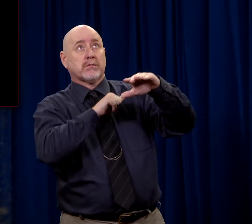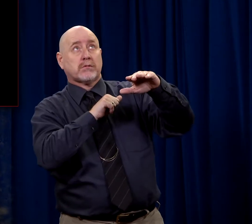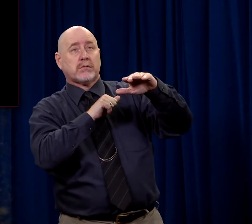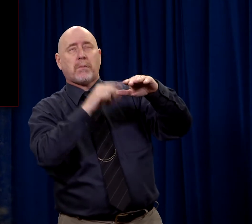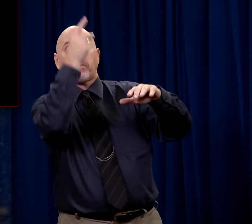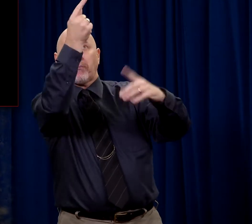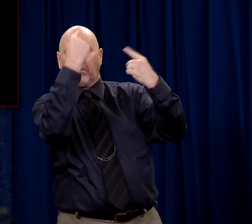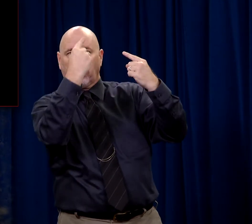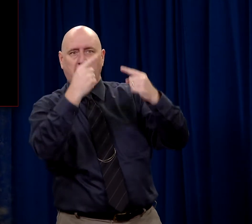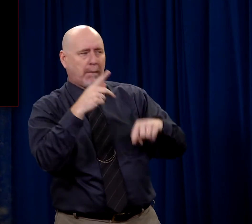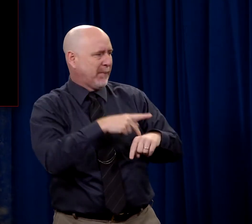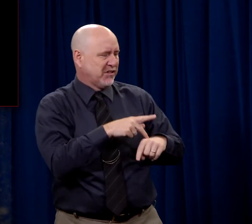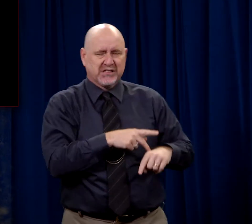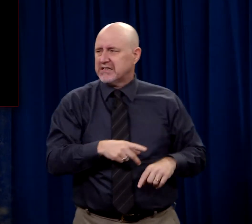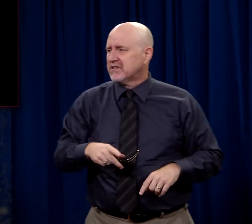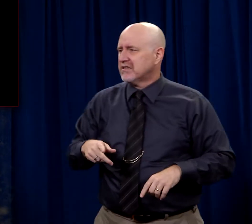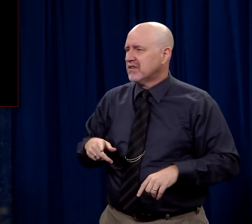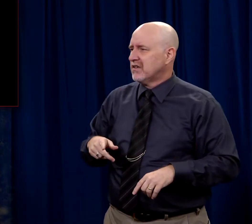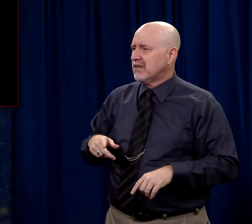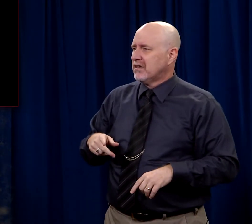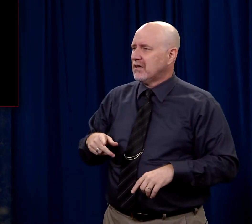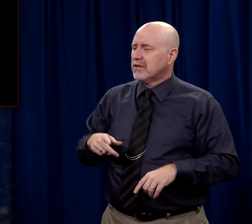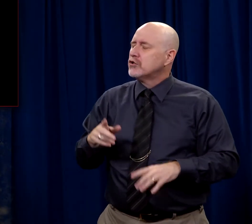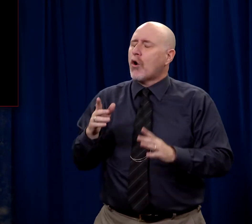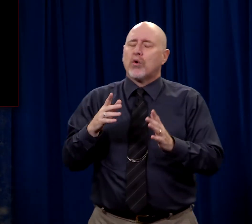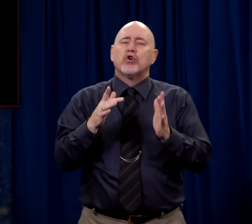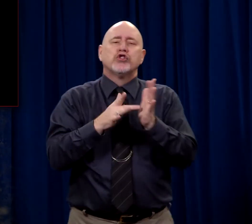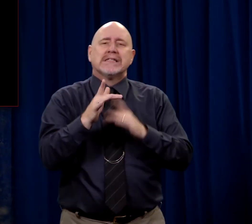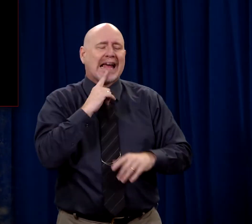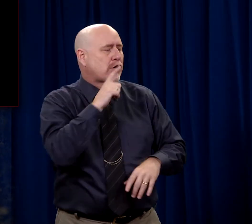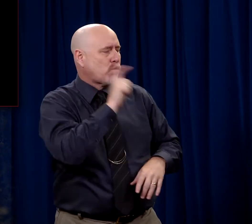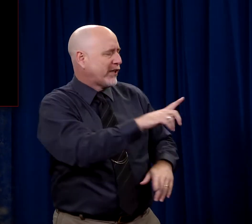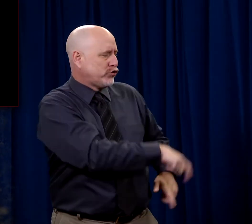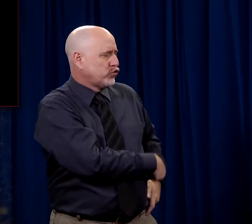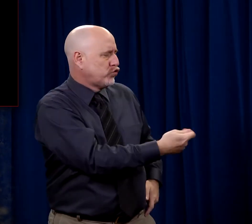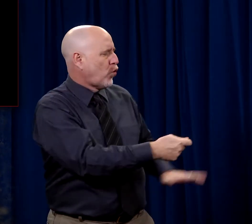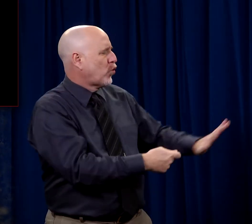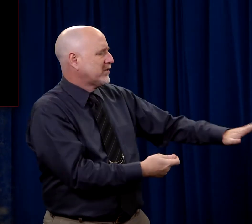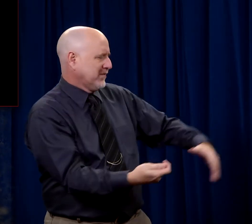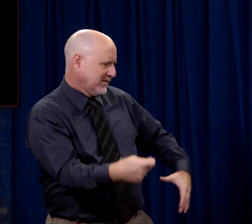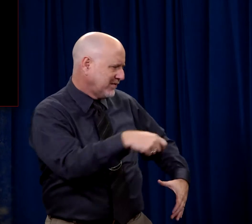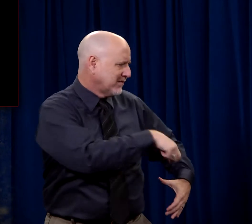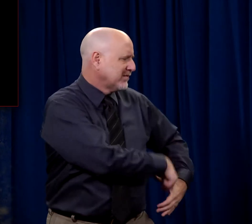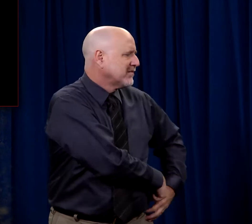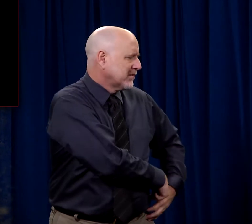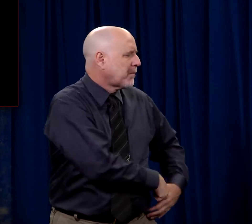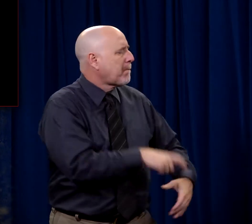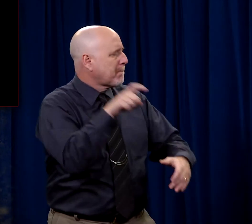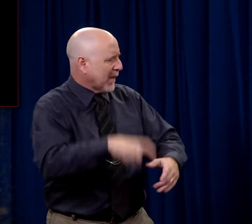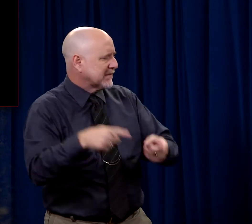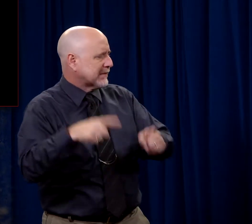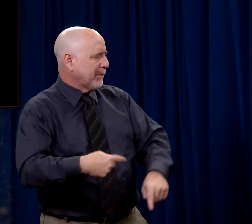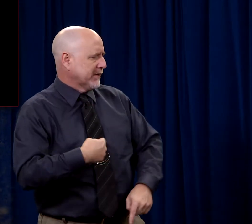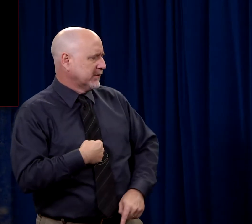word of Jesus. And Peter said, I don't need your sword. Put it up. This is something that has to happen.